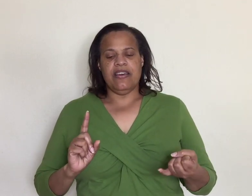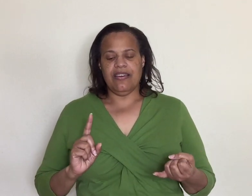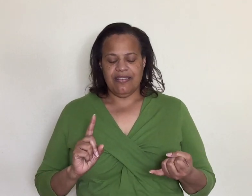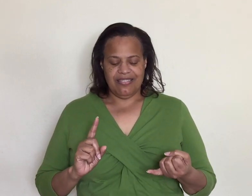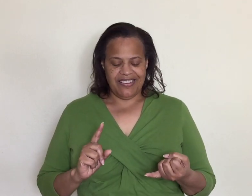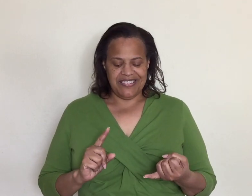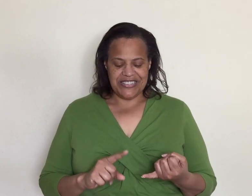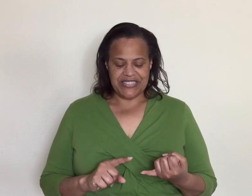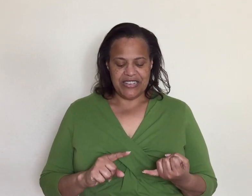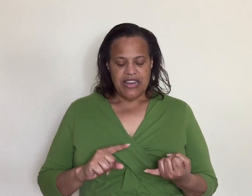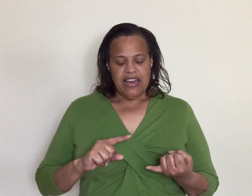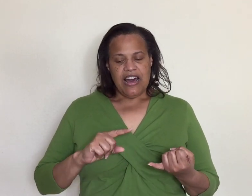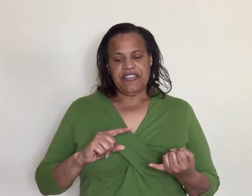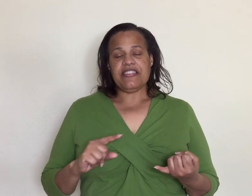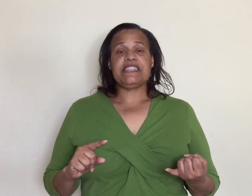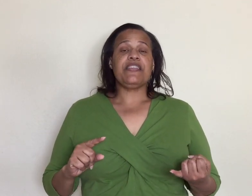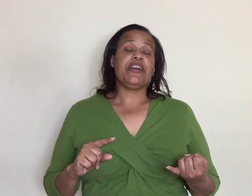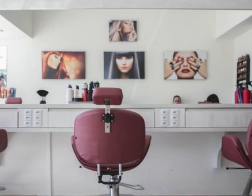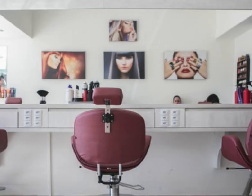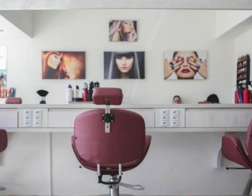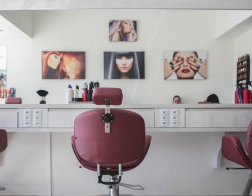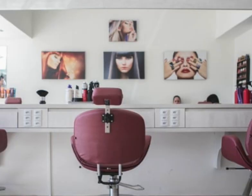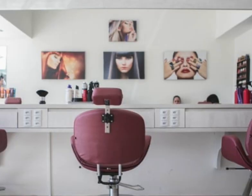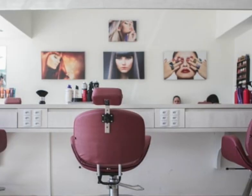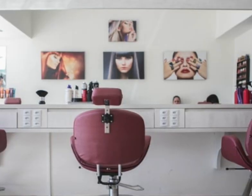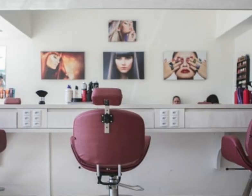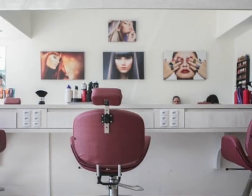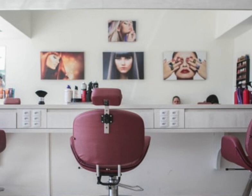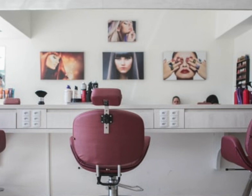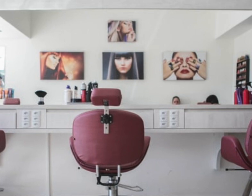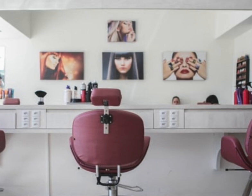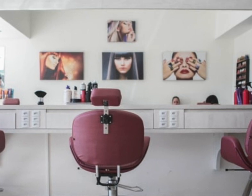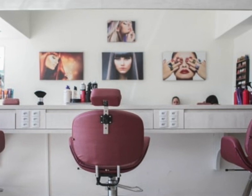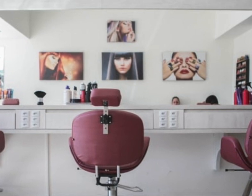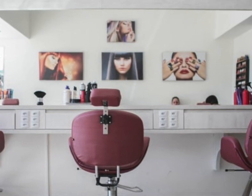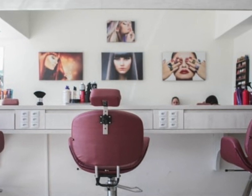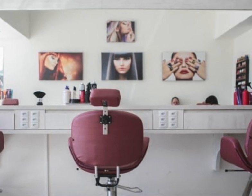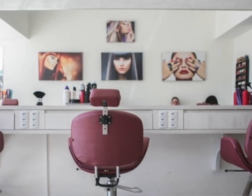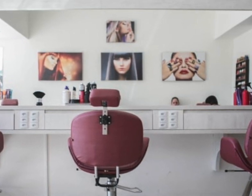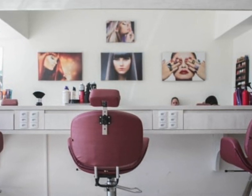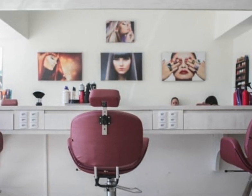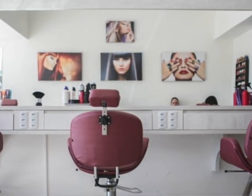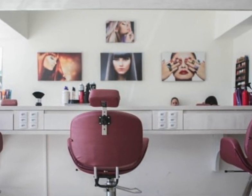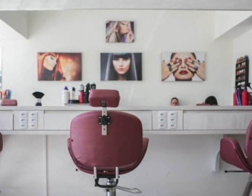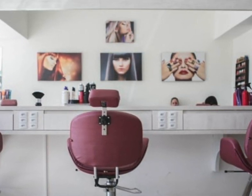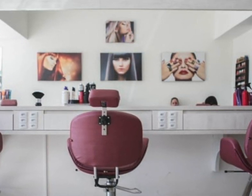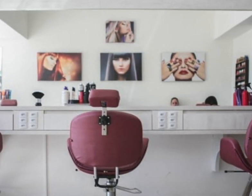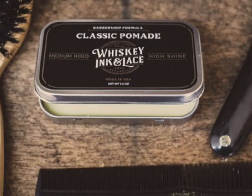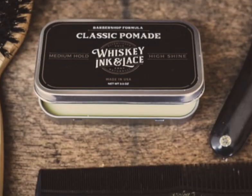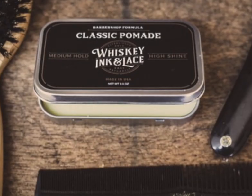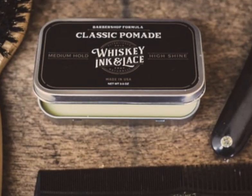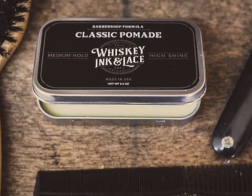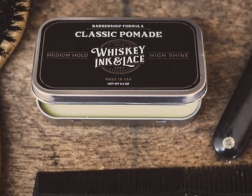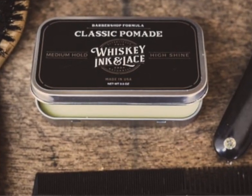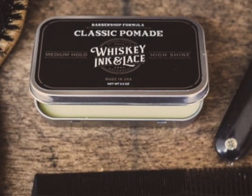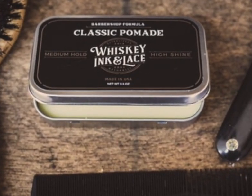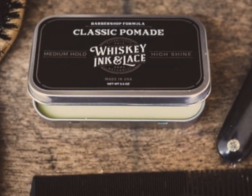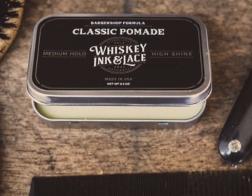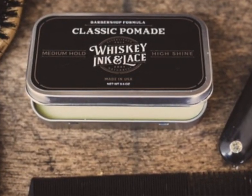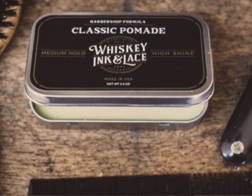they initially i think they said they're gonna open the beauty salons the barbershops the gyms